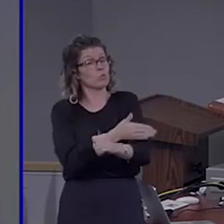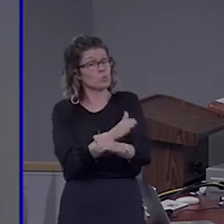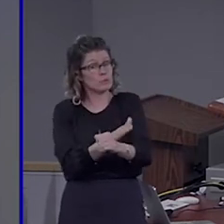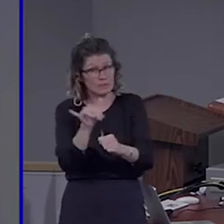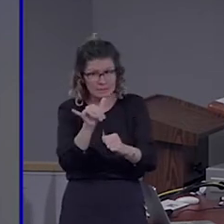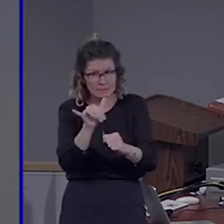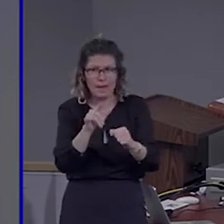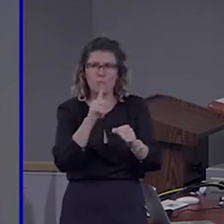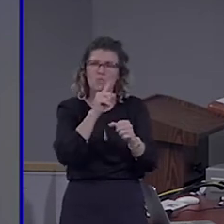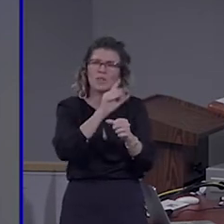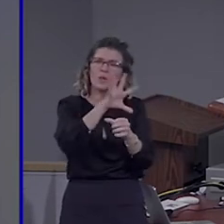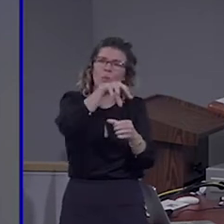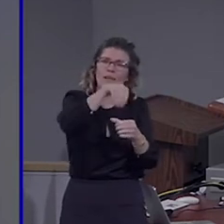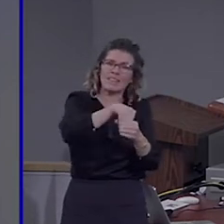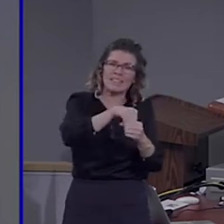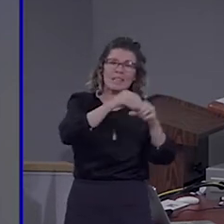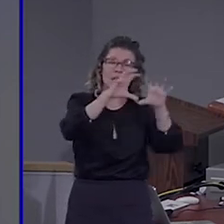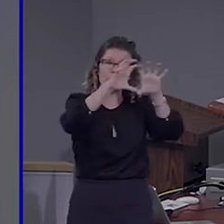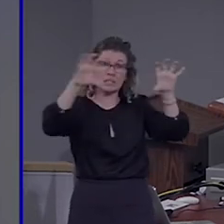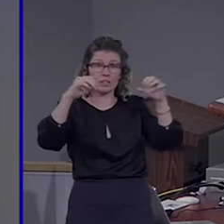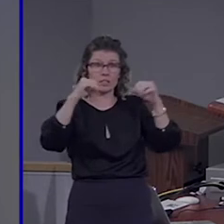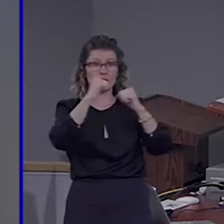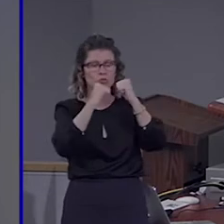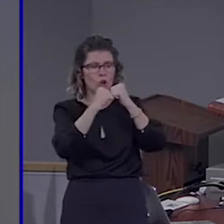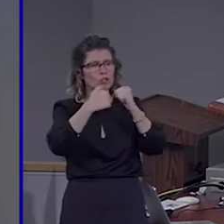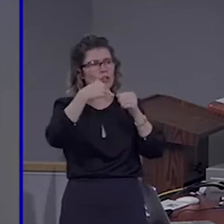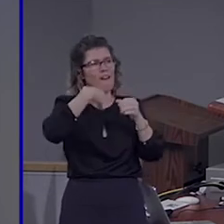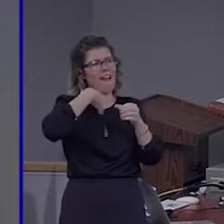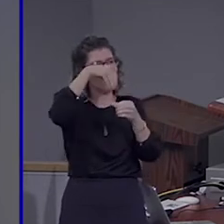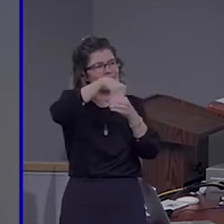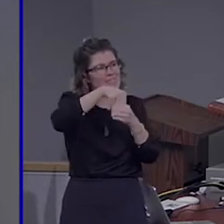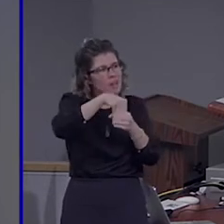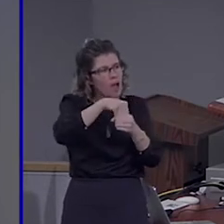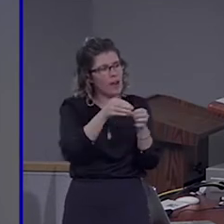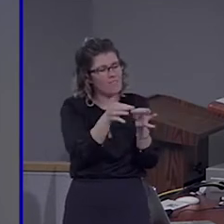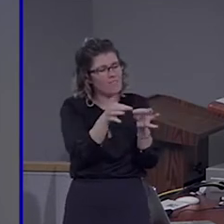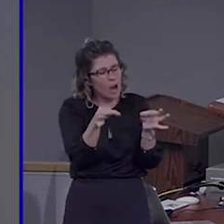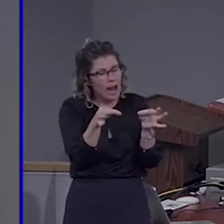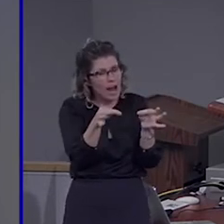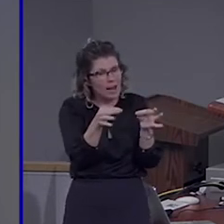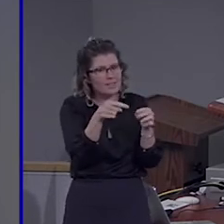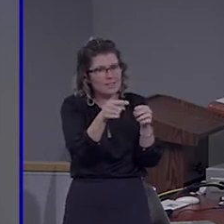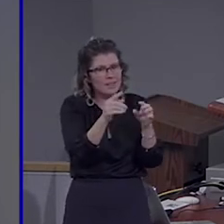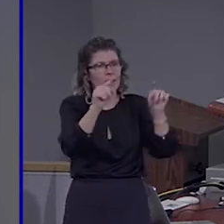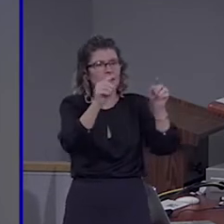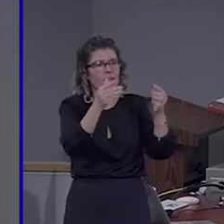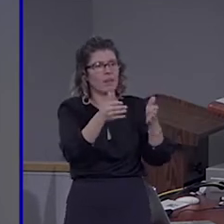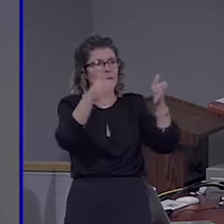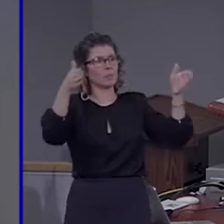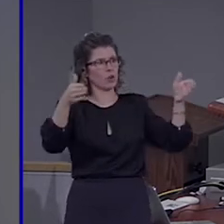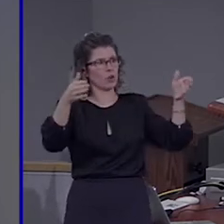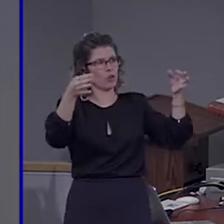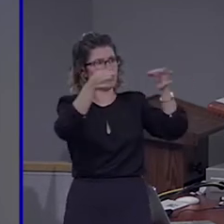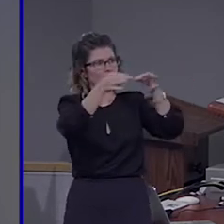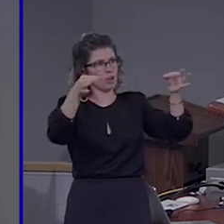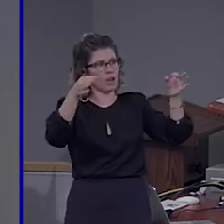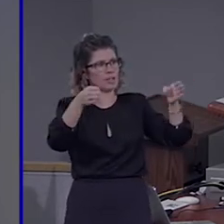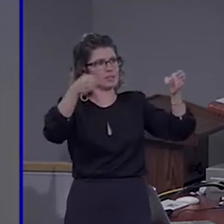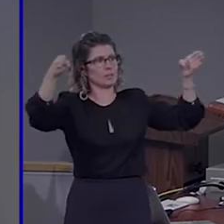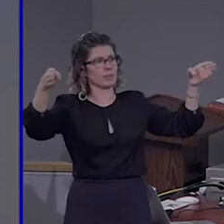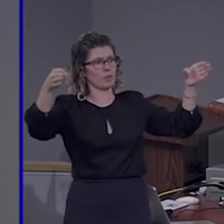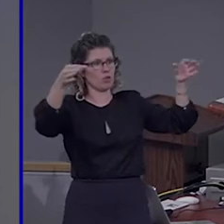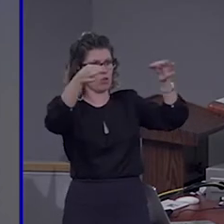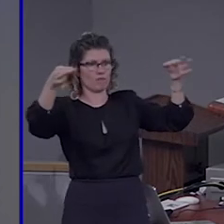nested structures, tree structures, phrases inside phrases inside phrases. I think you can see that in